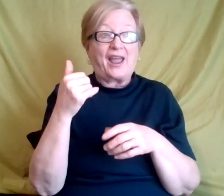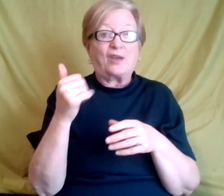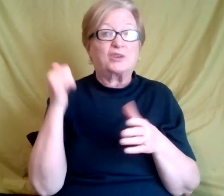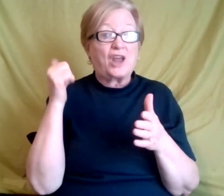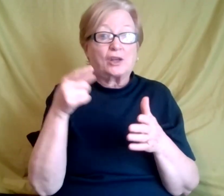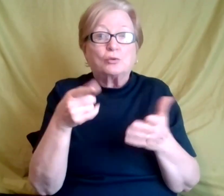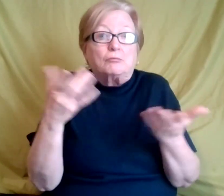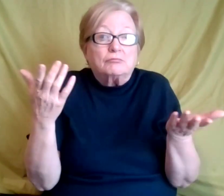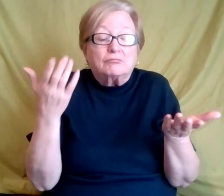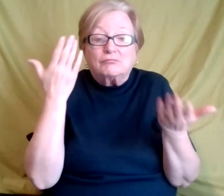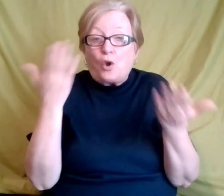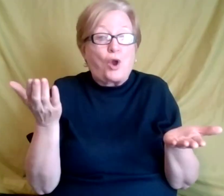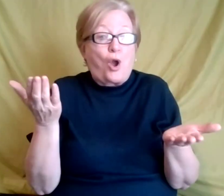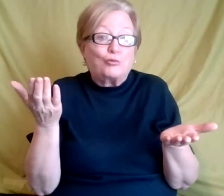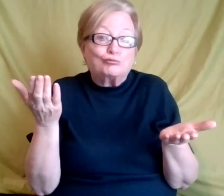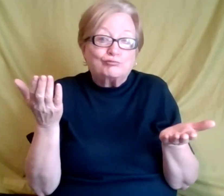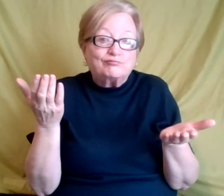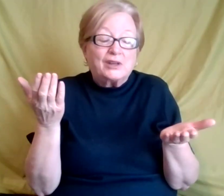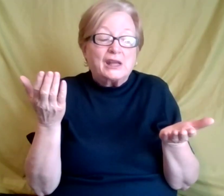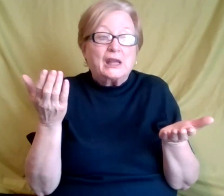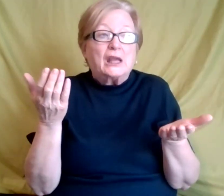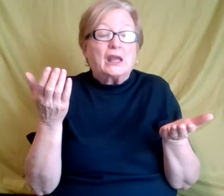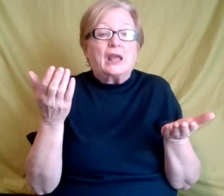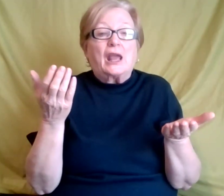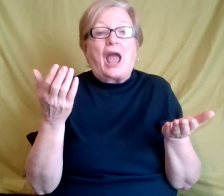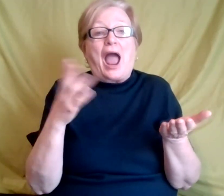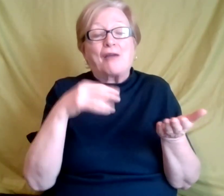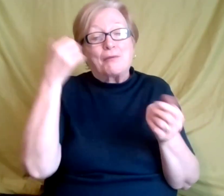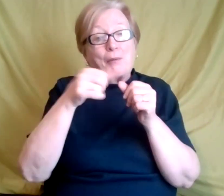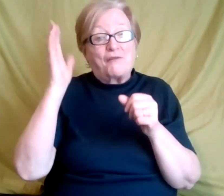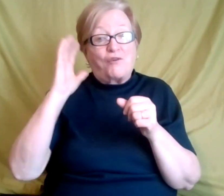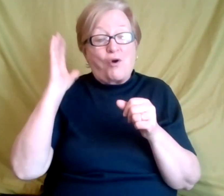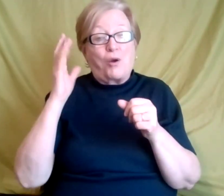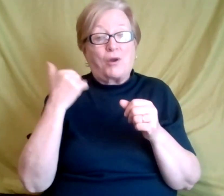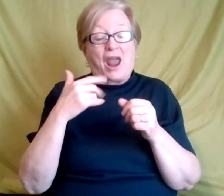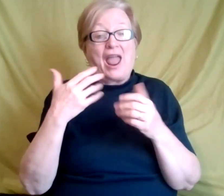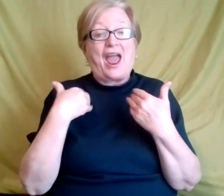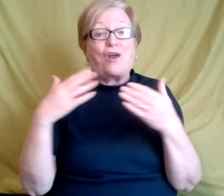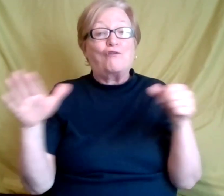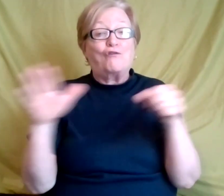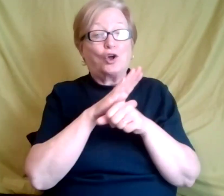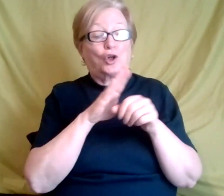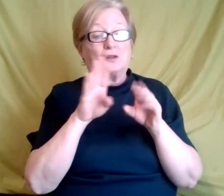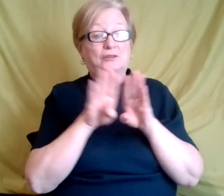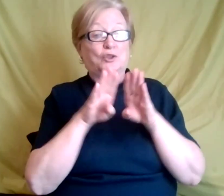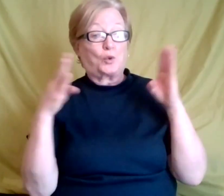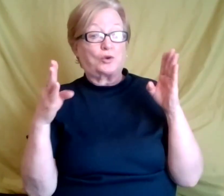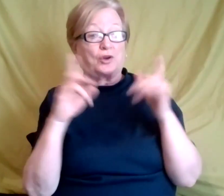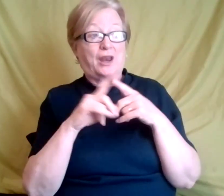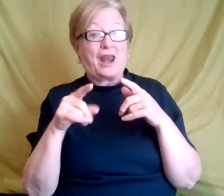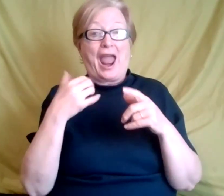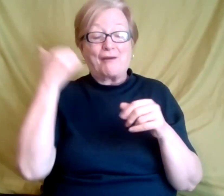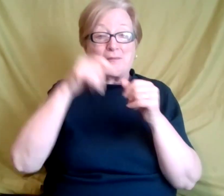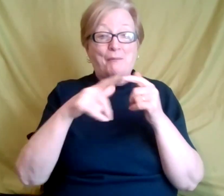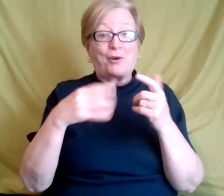getting back to the, the one employer and it turns out when I gave full disclosure and I was looking at some of the faces, this was